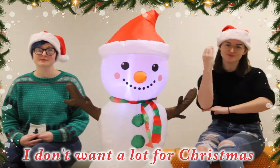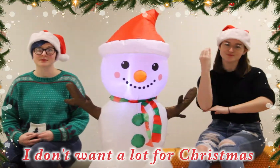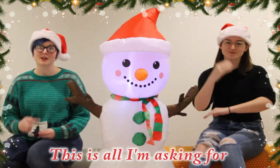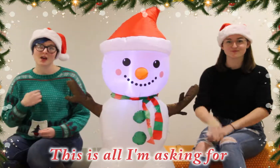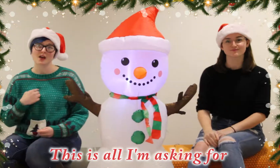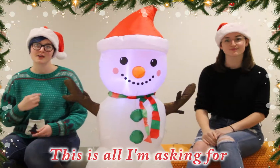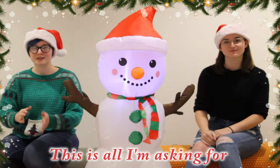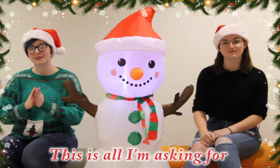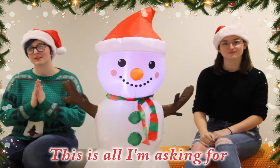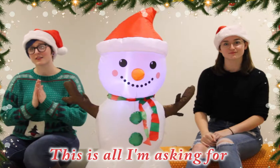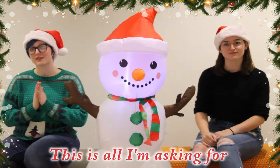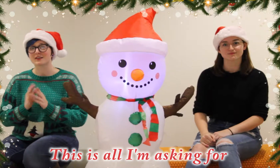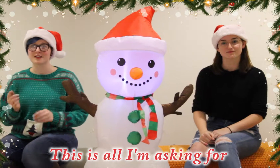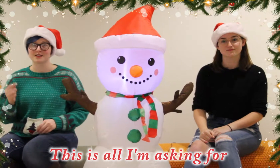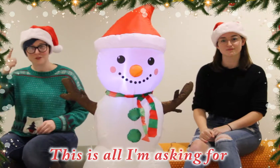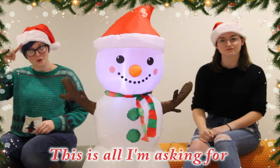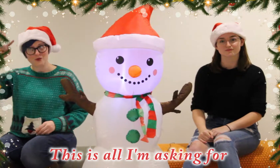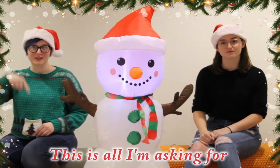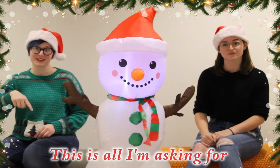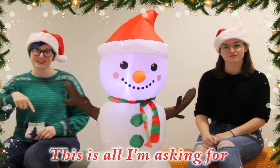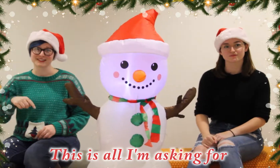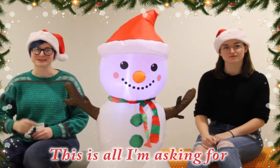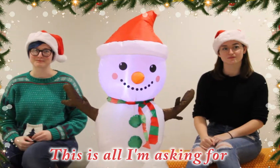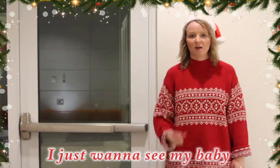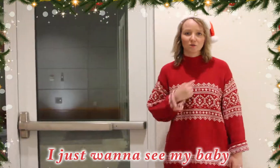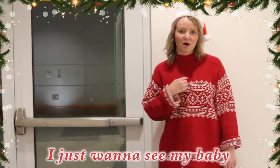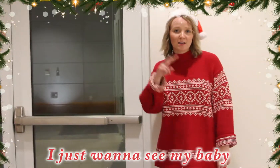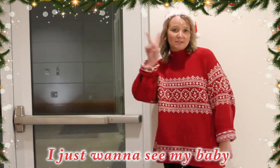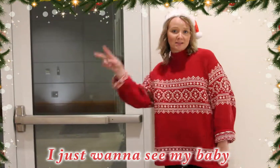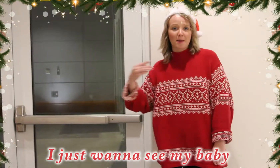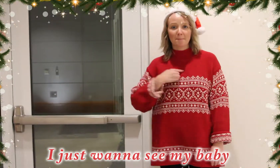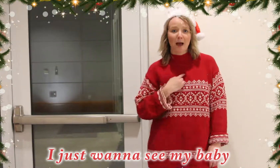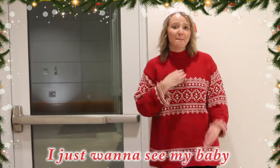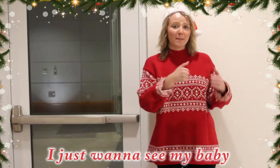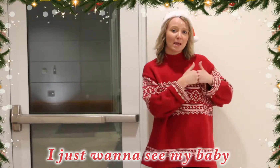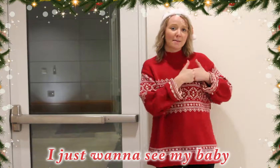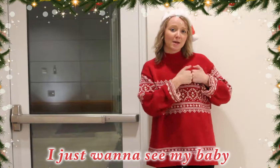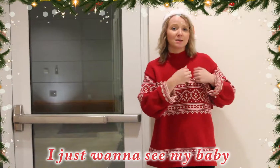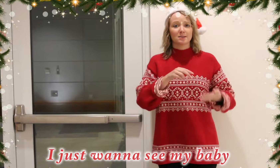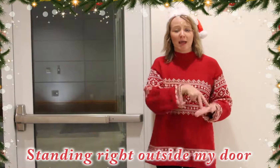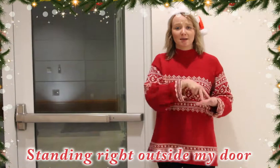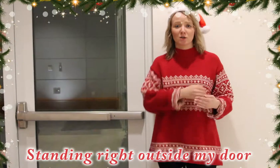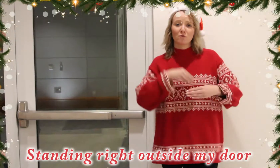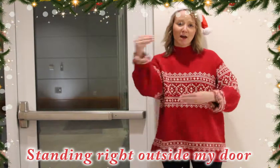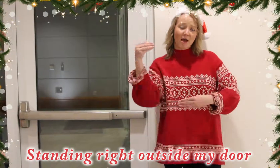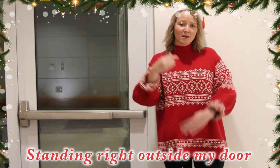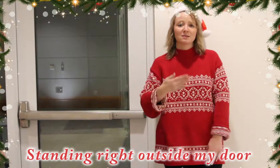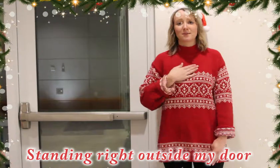This is all I'm asking for I just want to see my baby Standing right